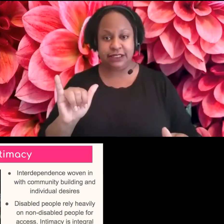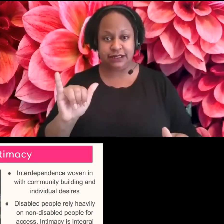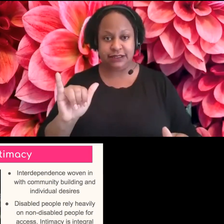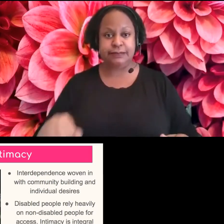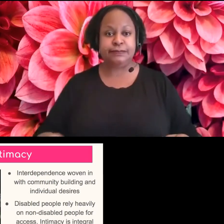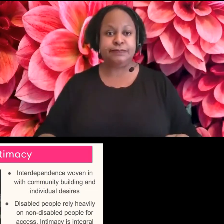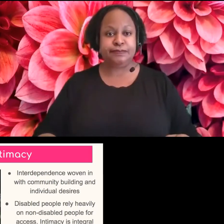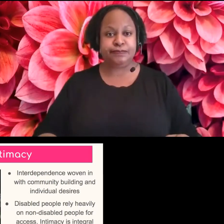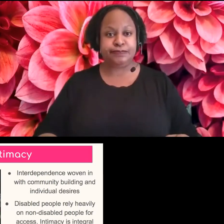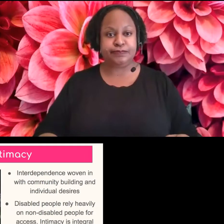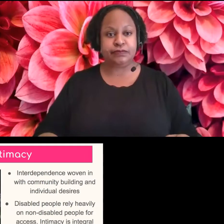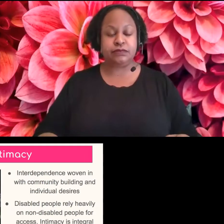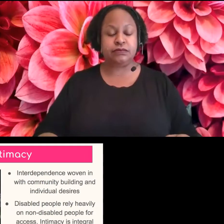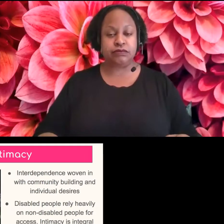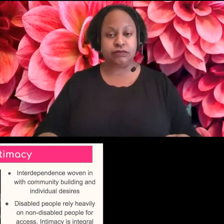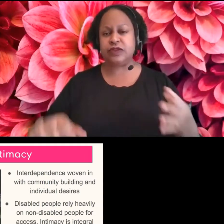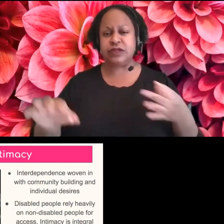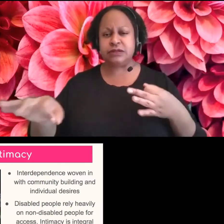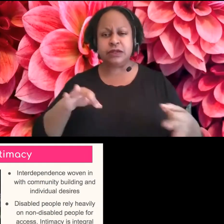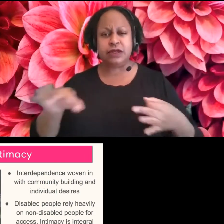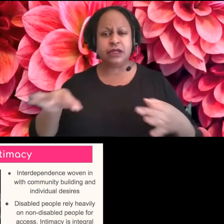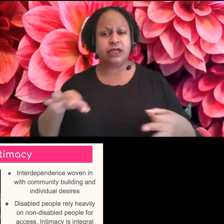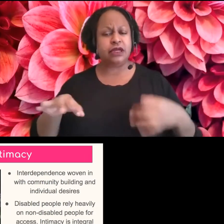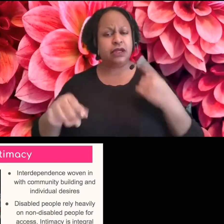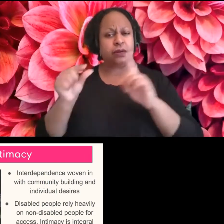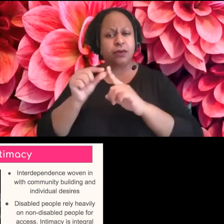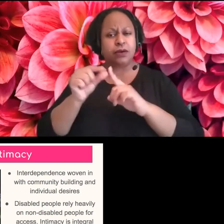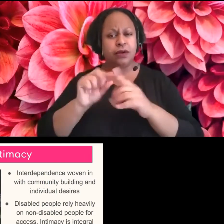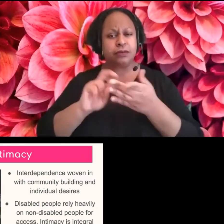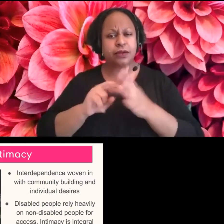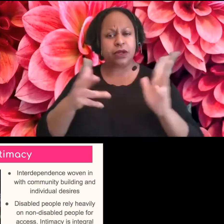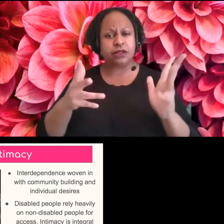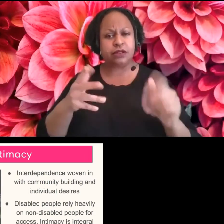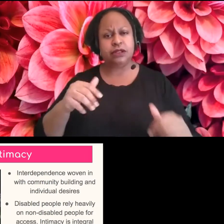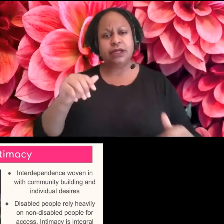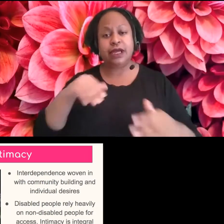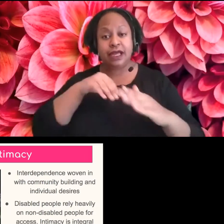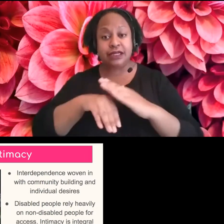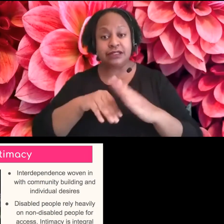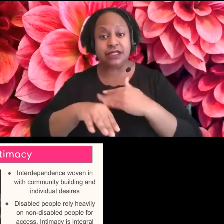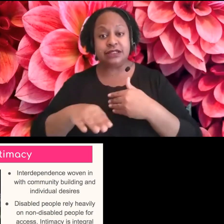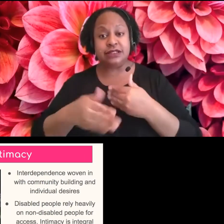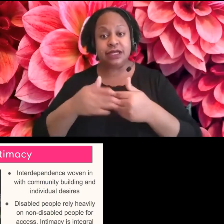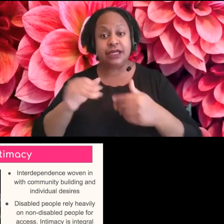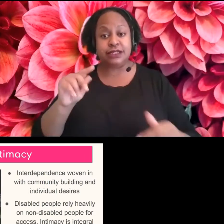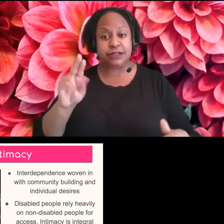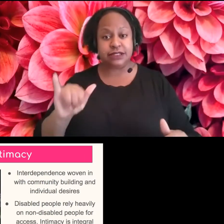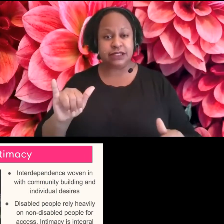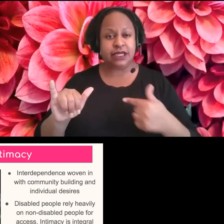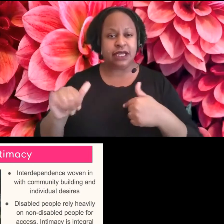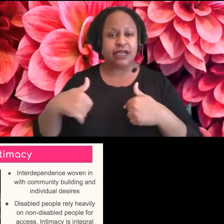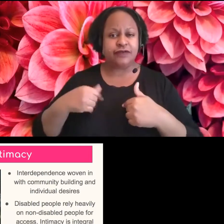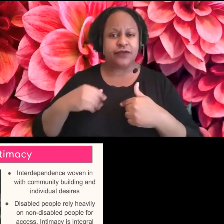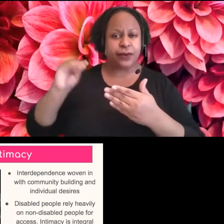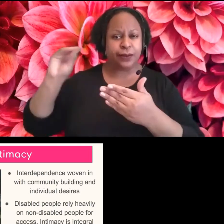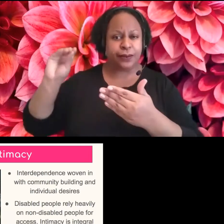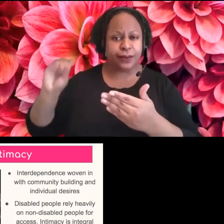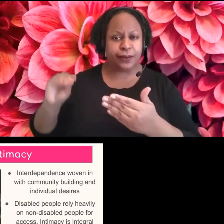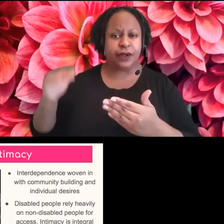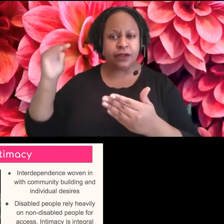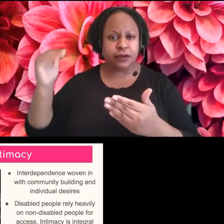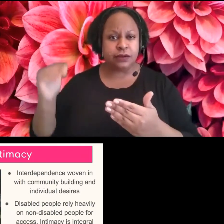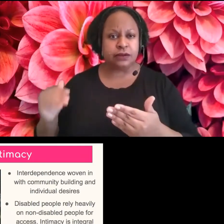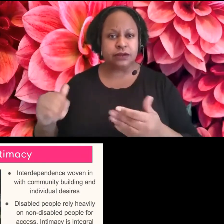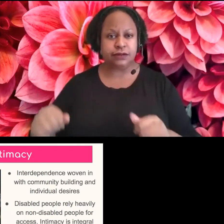of what, uh, Mia Mingus coined is access intimacy is that, you know, I have a few notes on the slide, interdependence